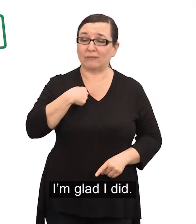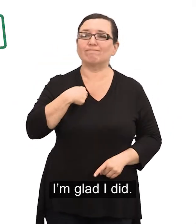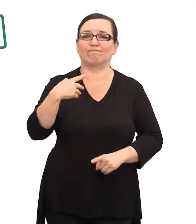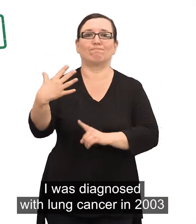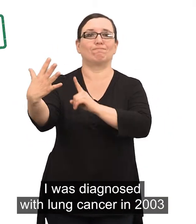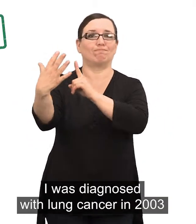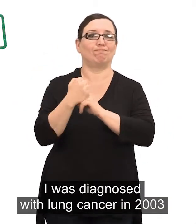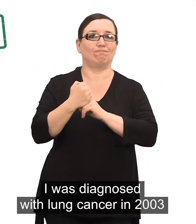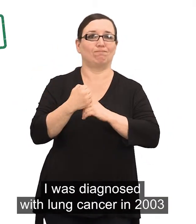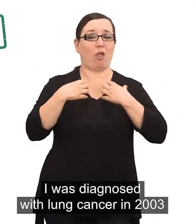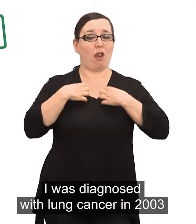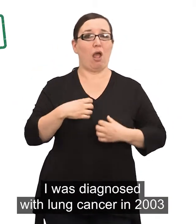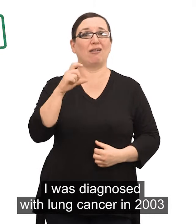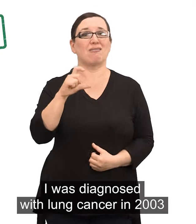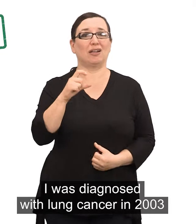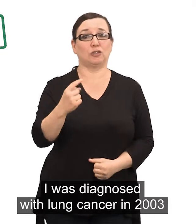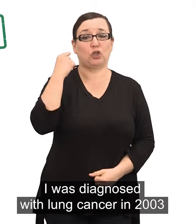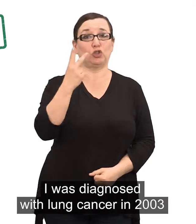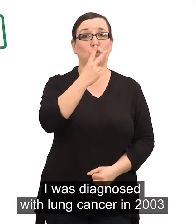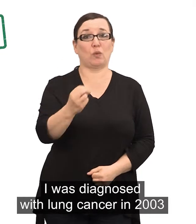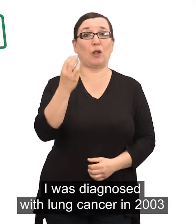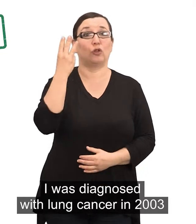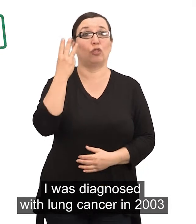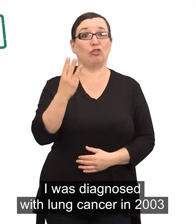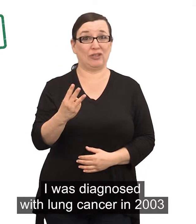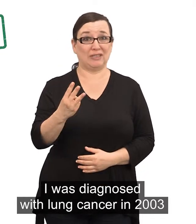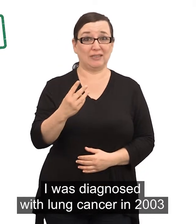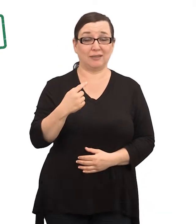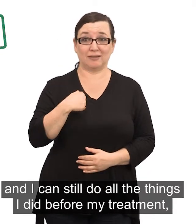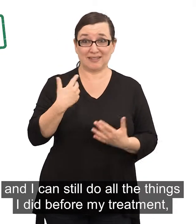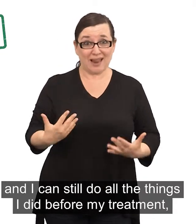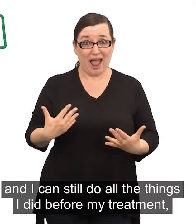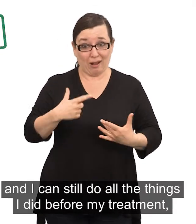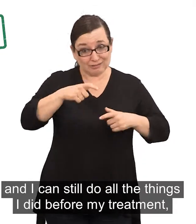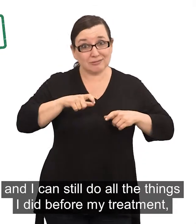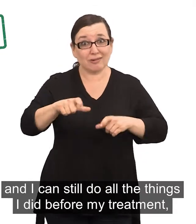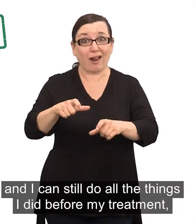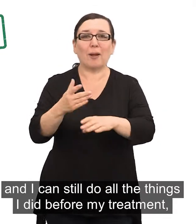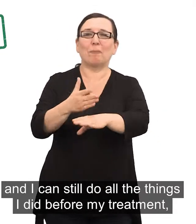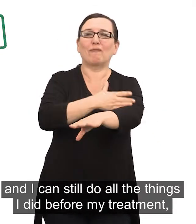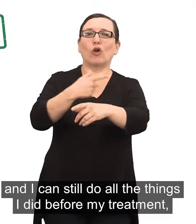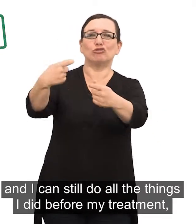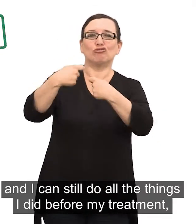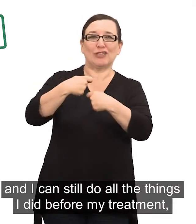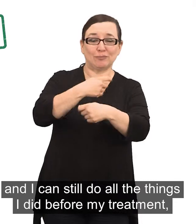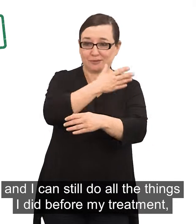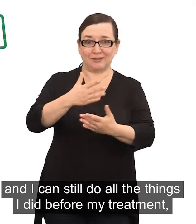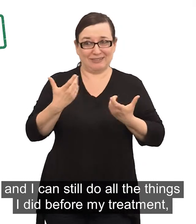I was diagnosed with lung cancer in 2003 and I can still do all the things I did before my treatment.